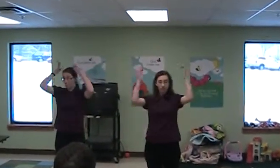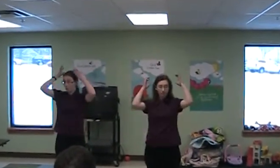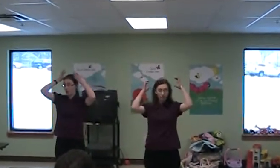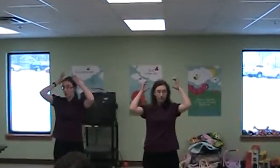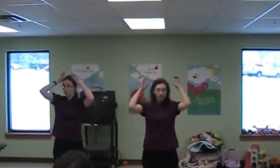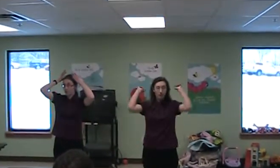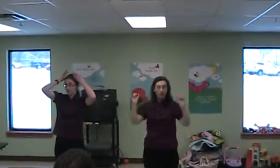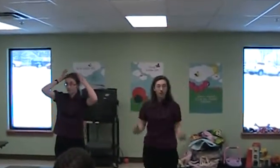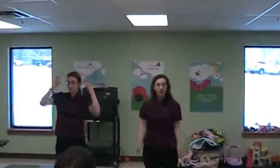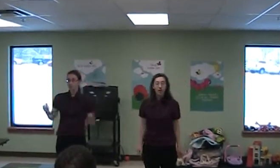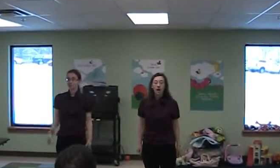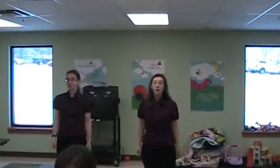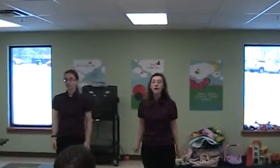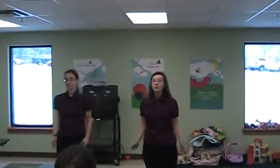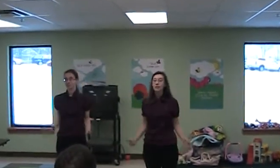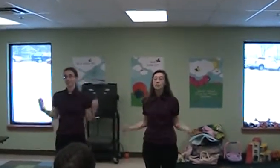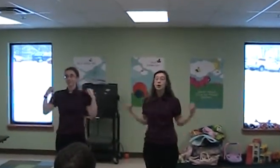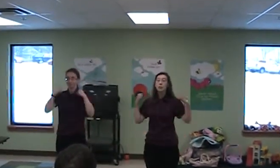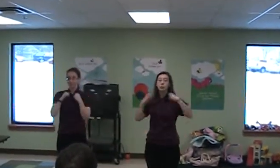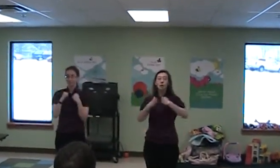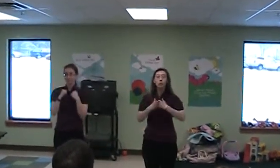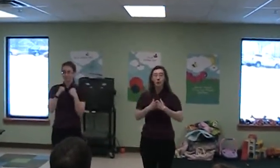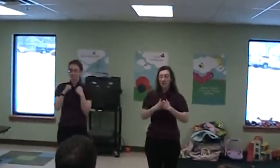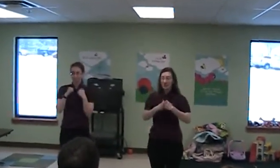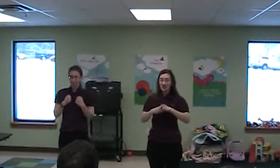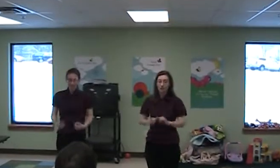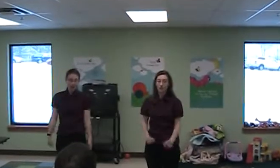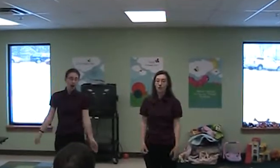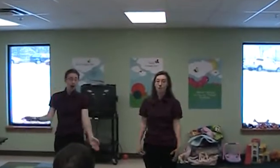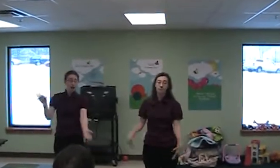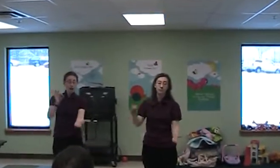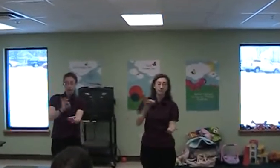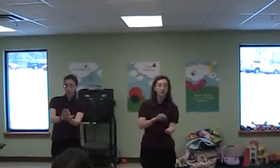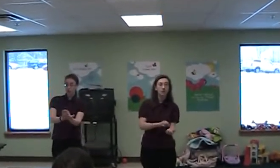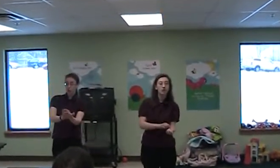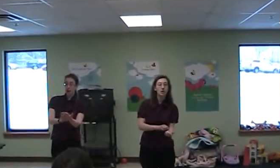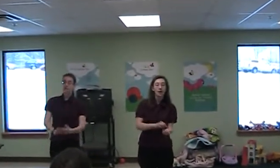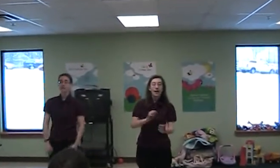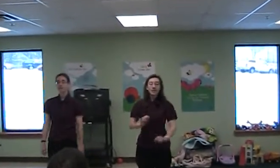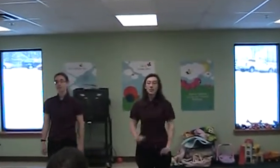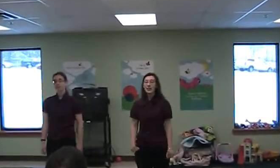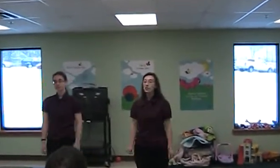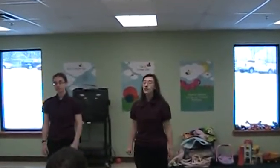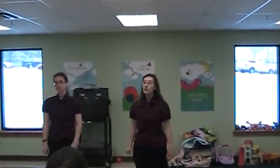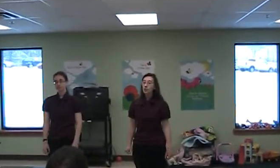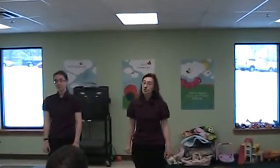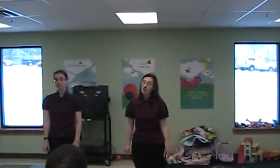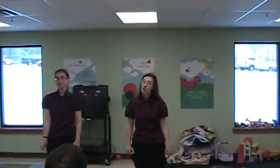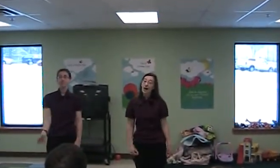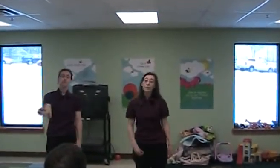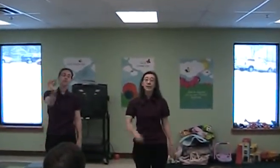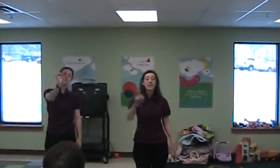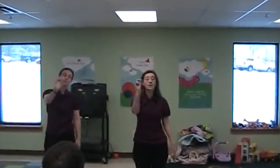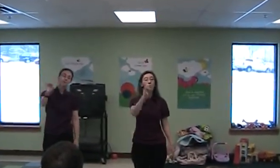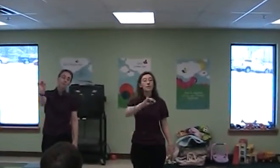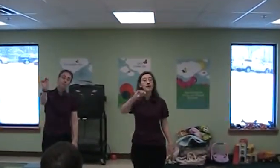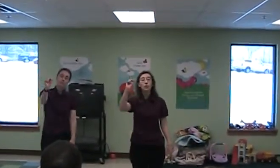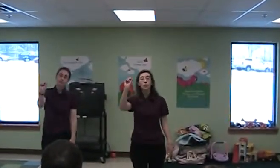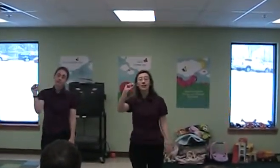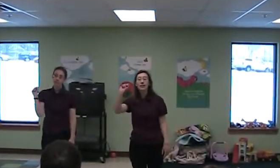one at Notre Dame. A fragment of the purple robe worn by the Savior. A nail from the cross. And a picture of the virgin and child painted by the veritable hand